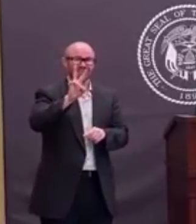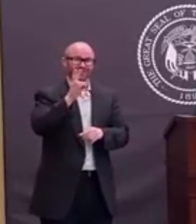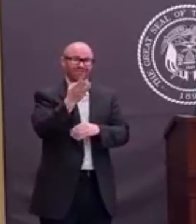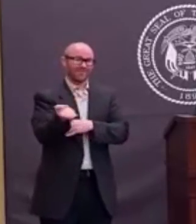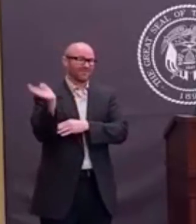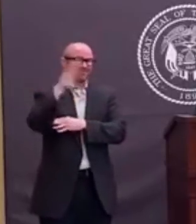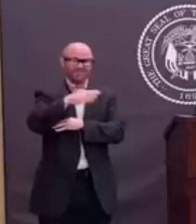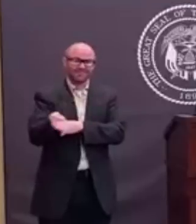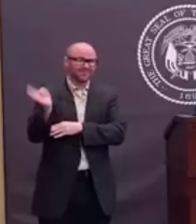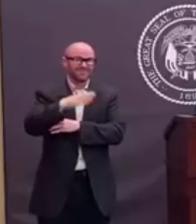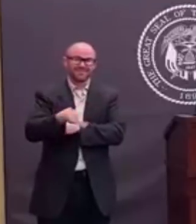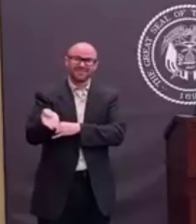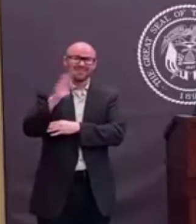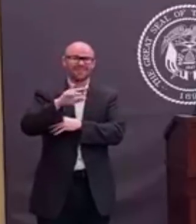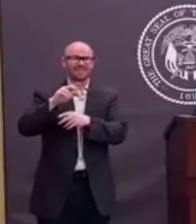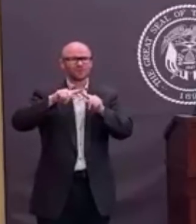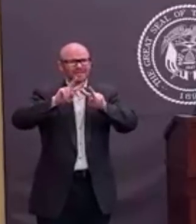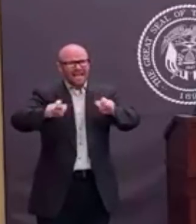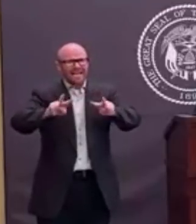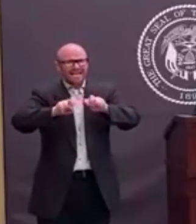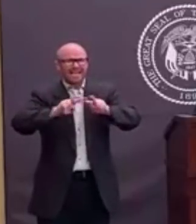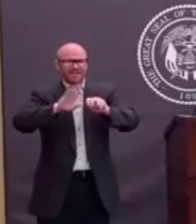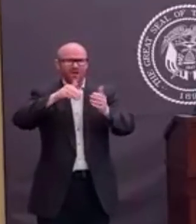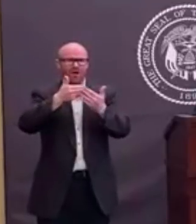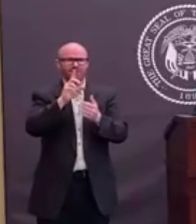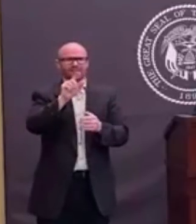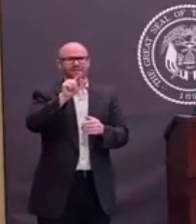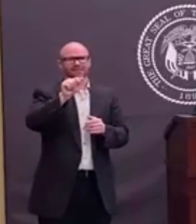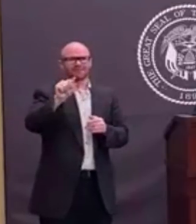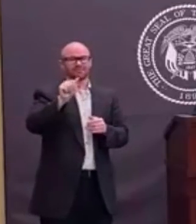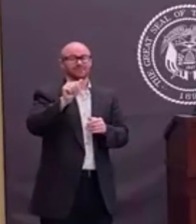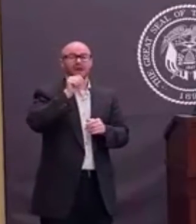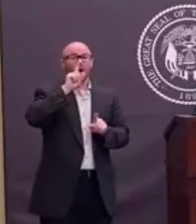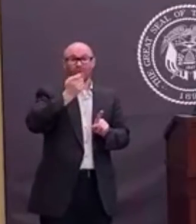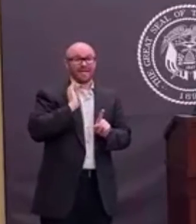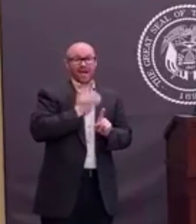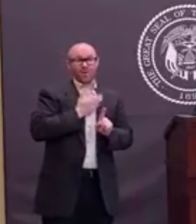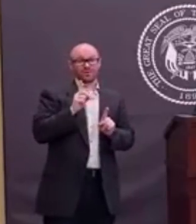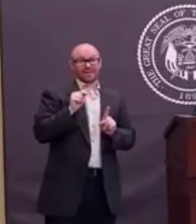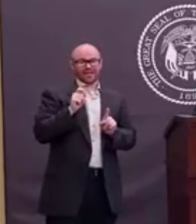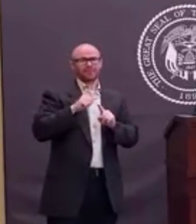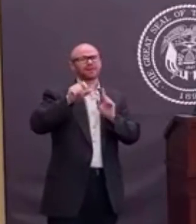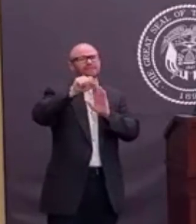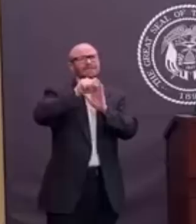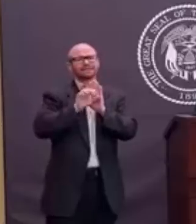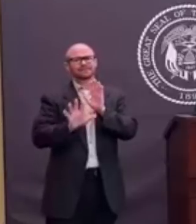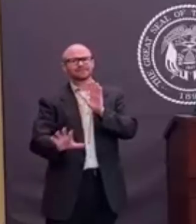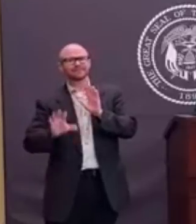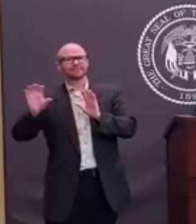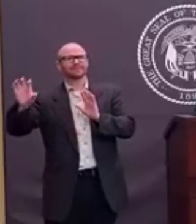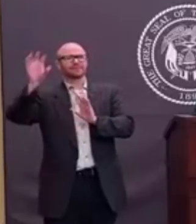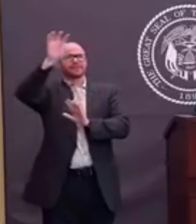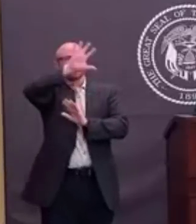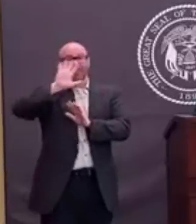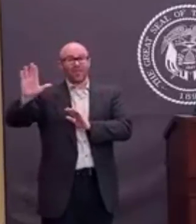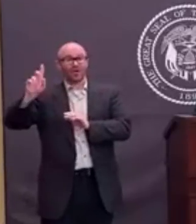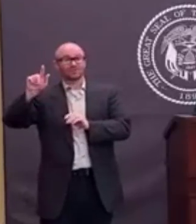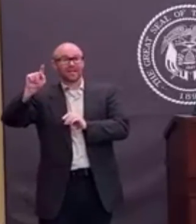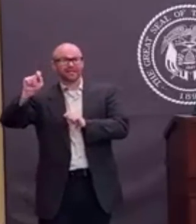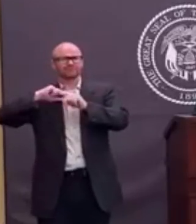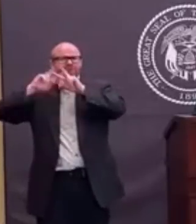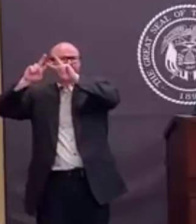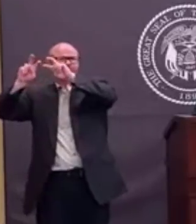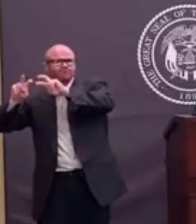and analyzing the data, not only here in Utah, but what we see around the country and other states and what they've had to deal with and how the